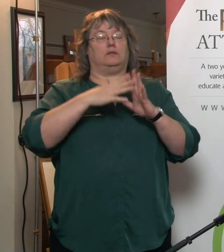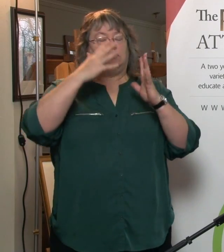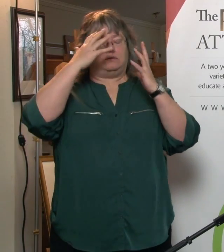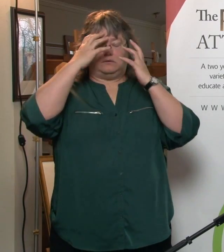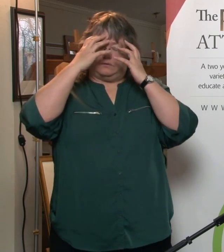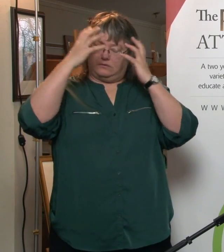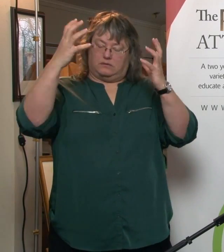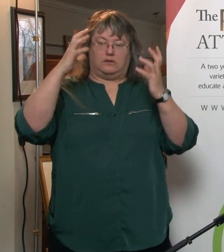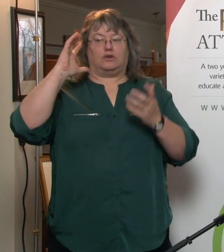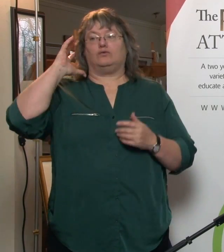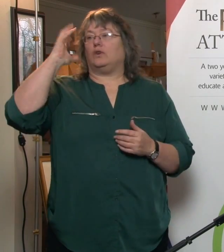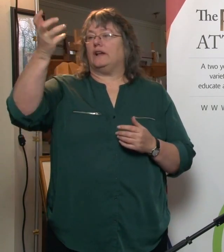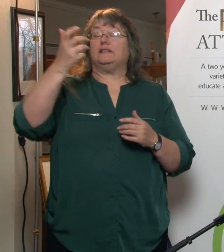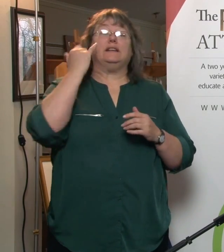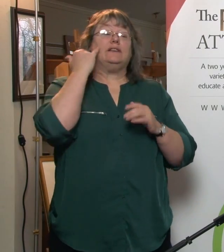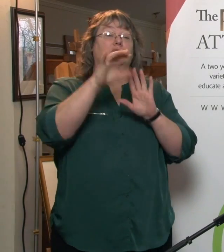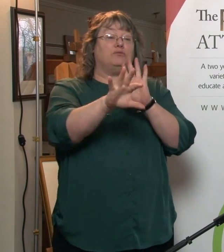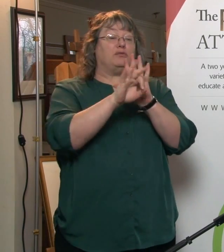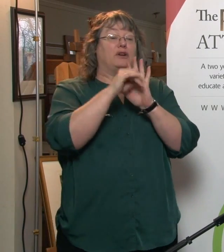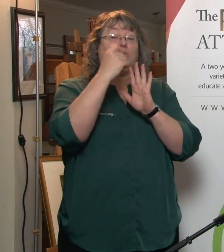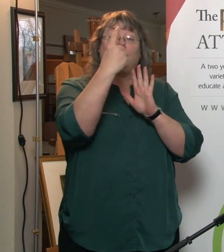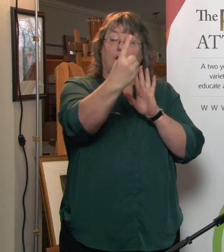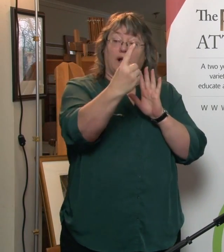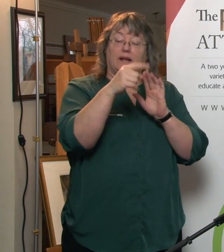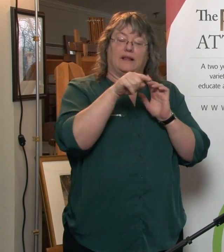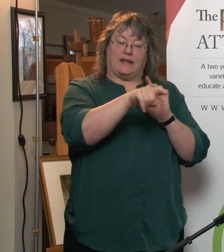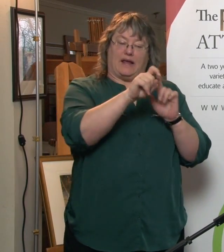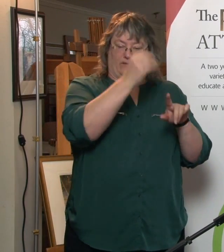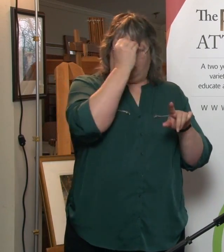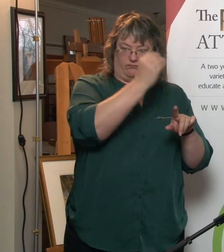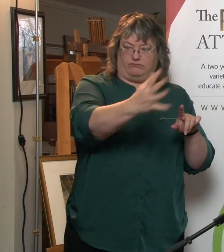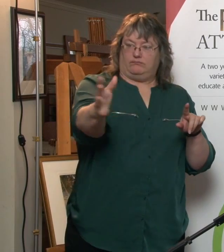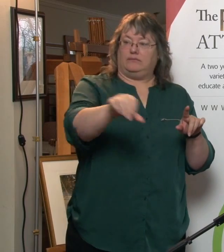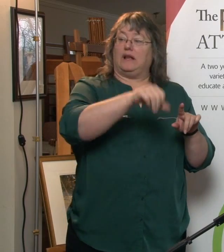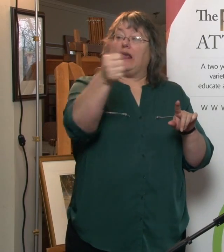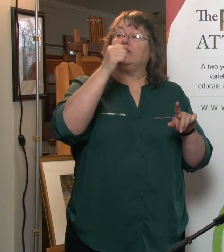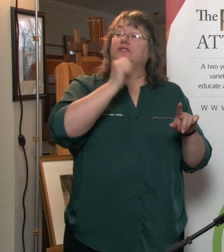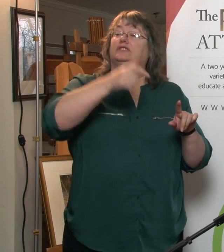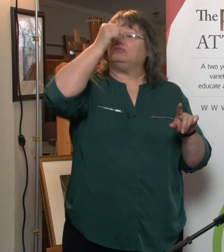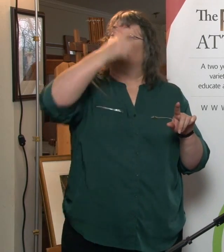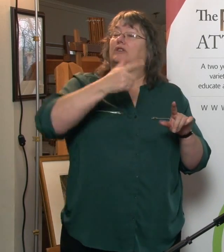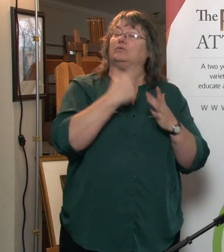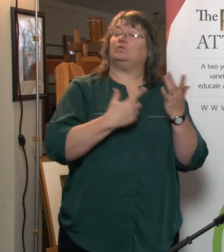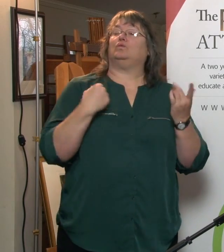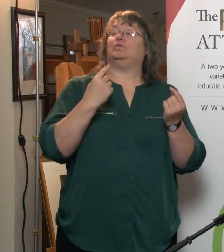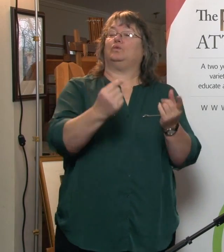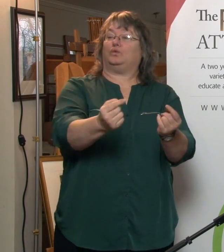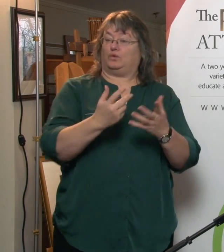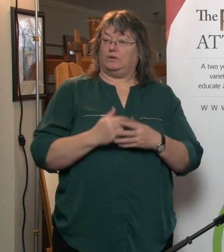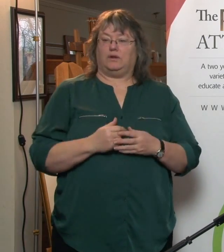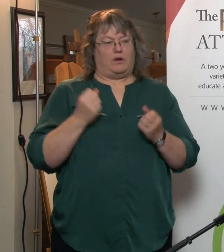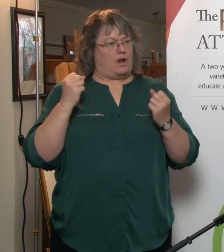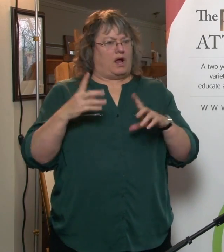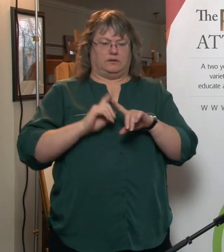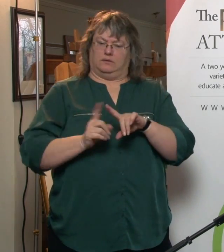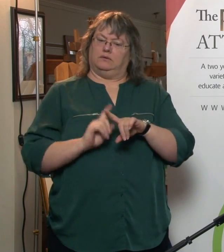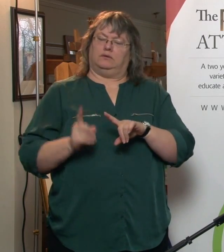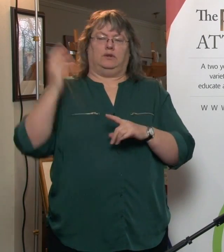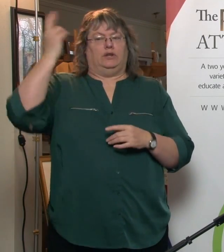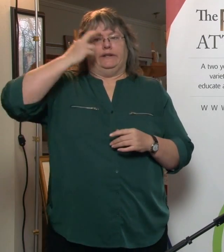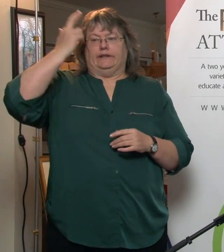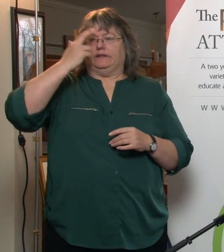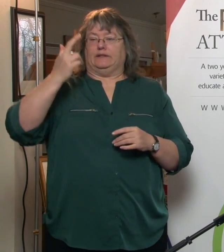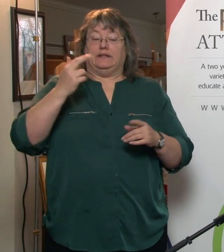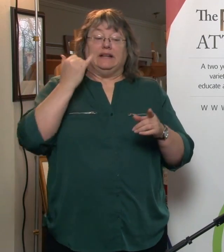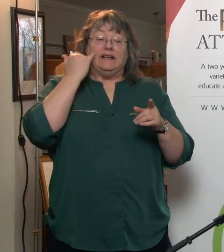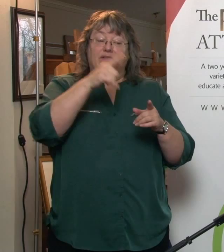you're choosing one out of a group, remember that they might have to account to all of their siblings. So a lot of just very logistical things come in. If they don't live anywhere